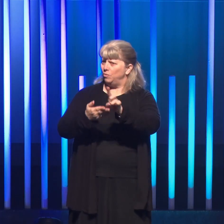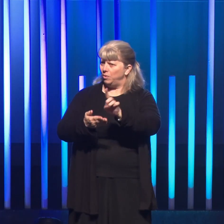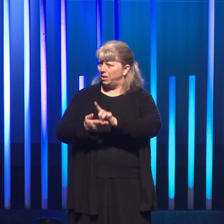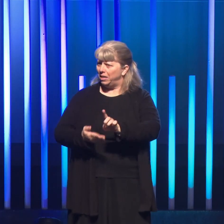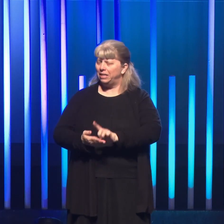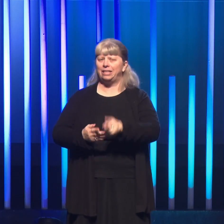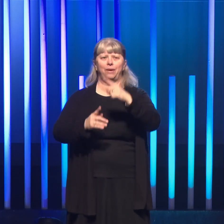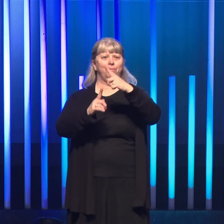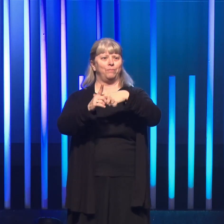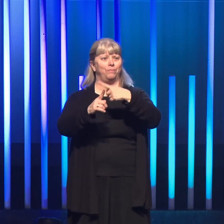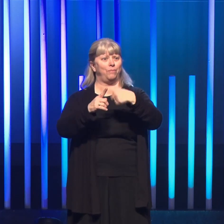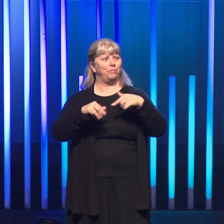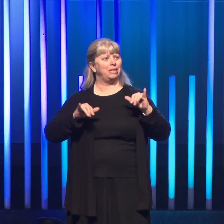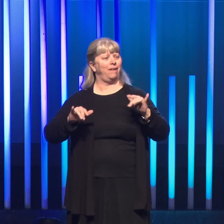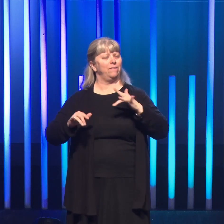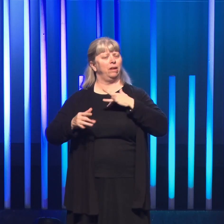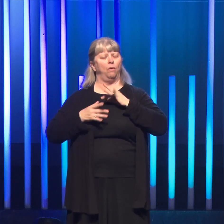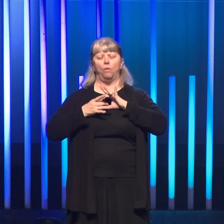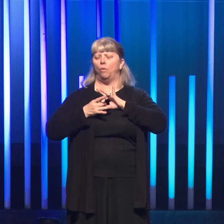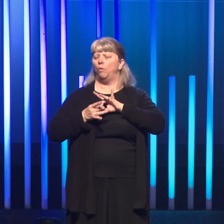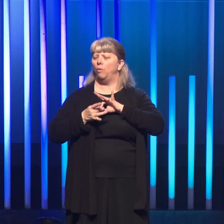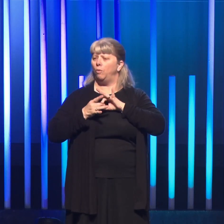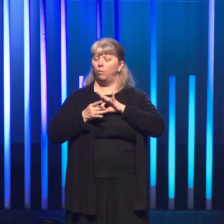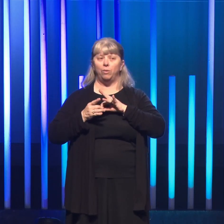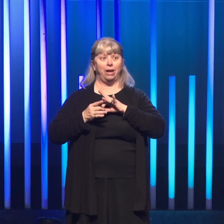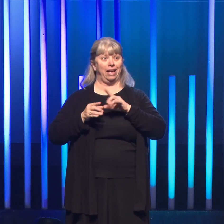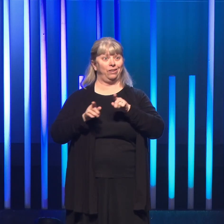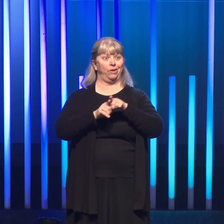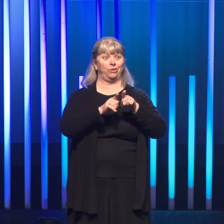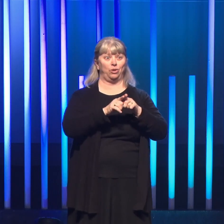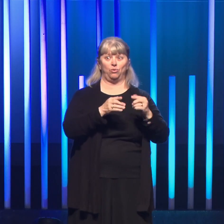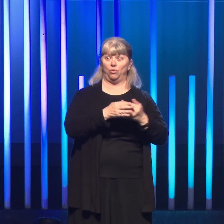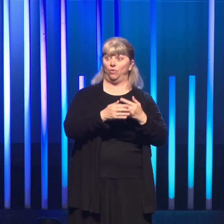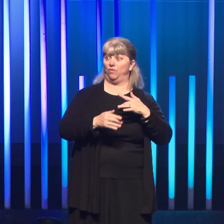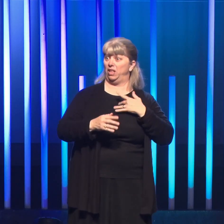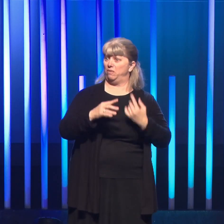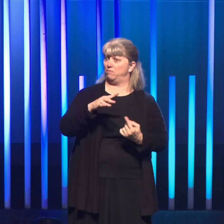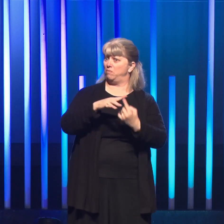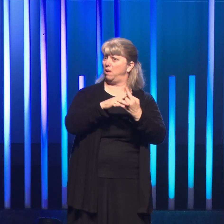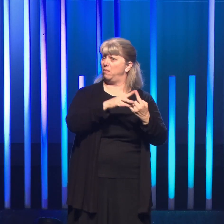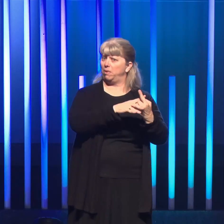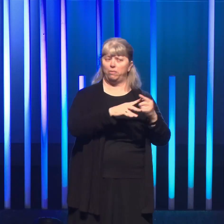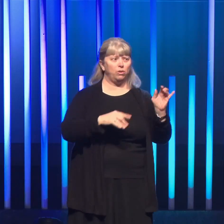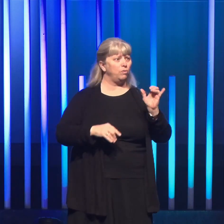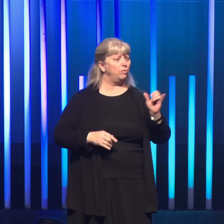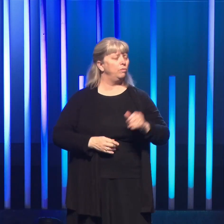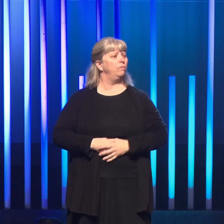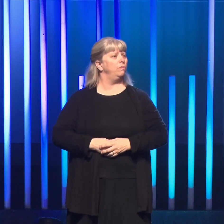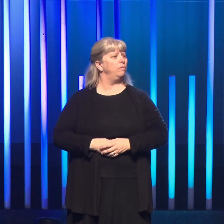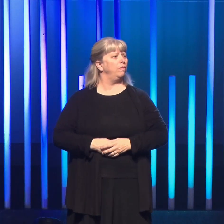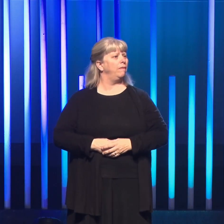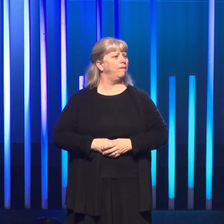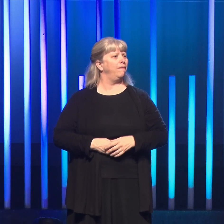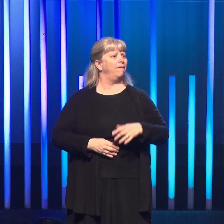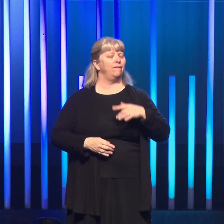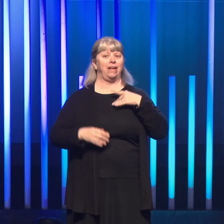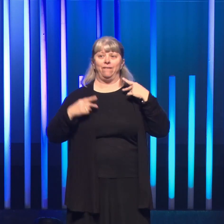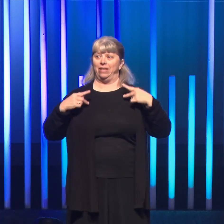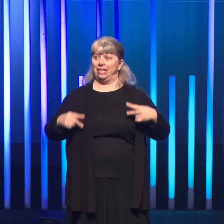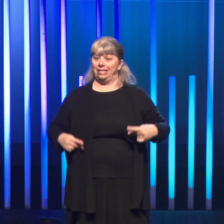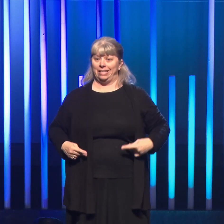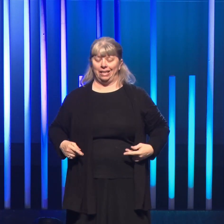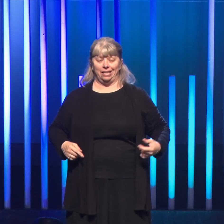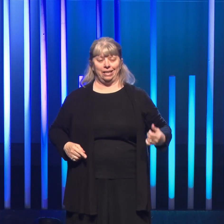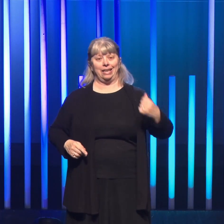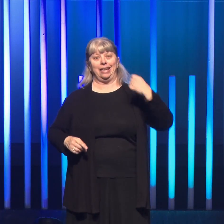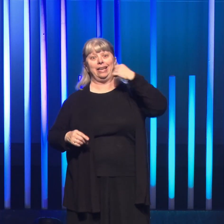same feeling stayed with me, but also a few new feelings popped up. I would really feel like I was physically hit